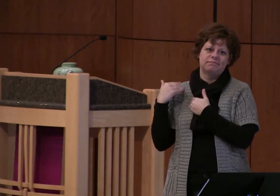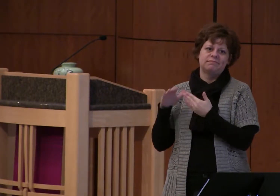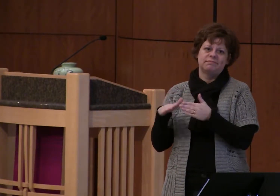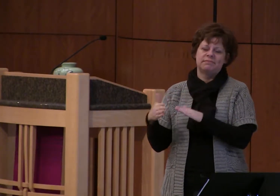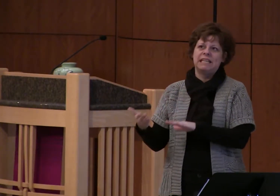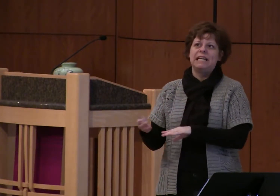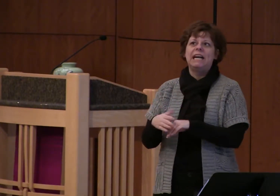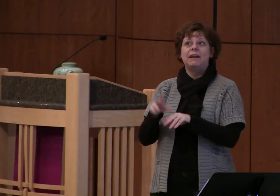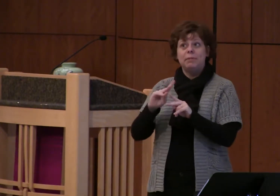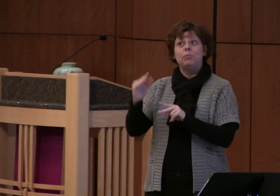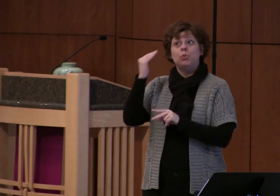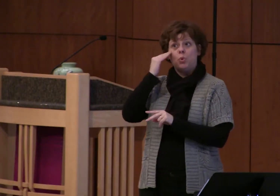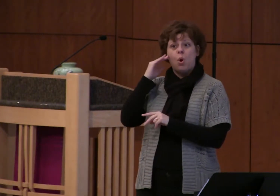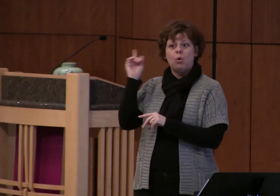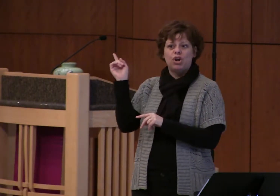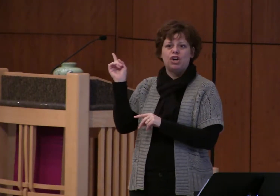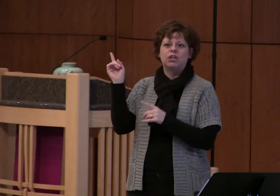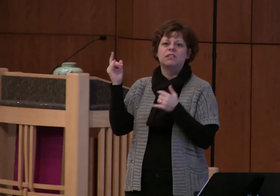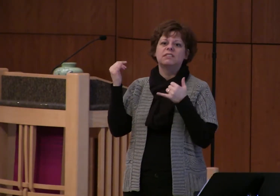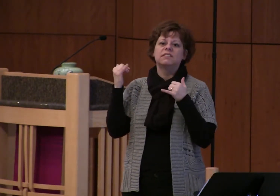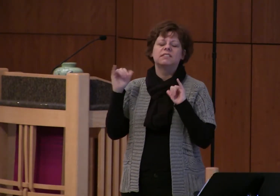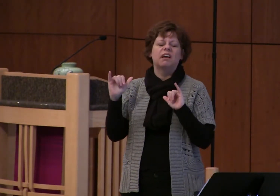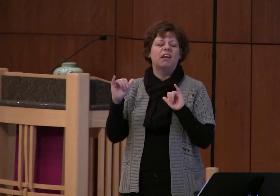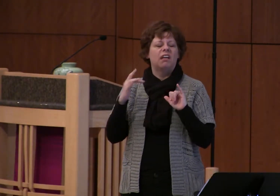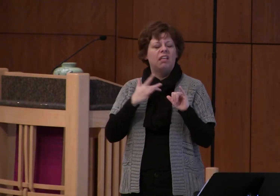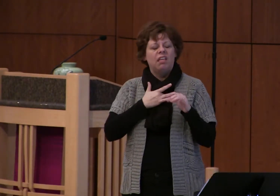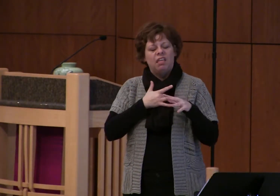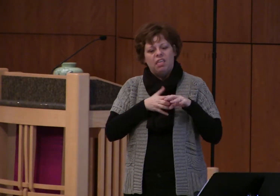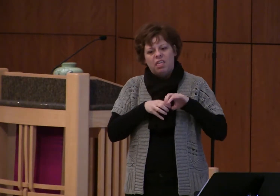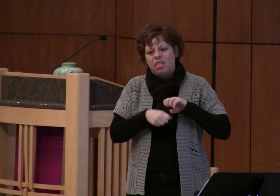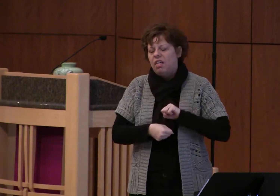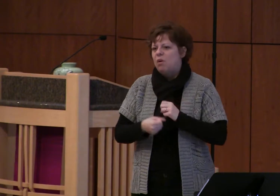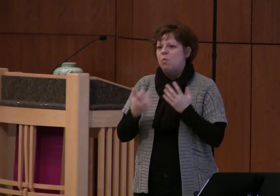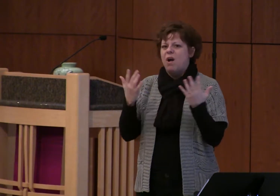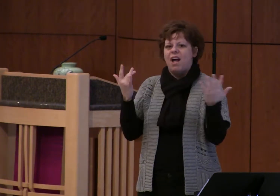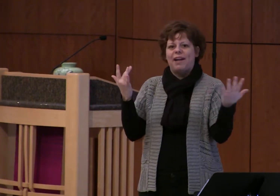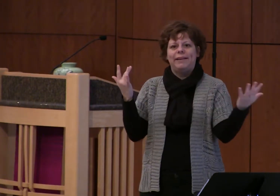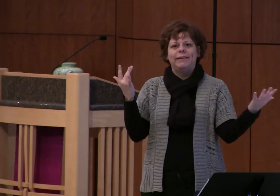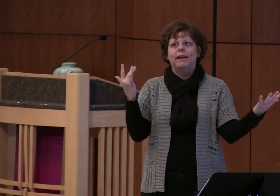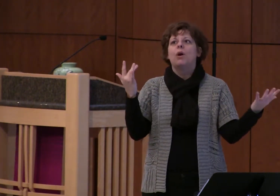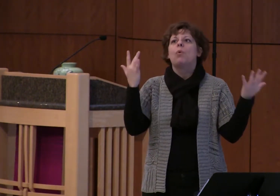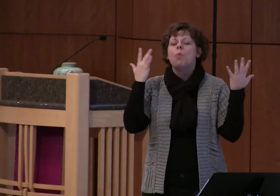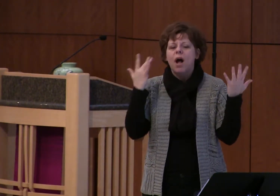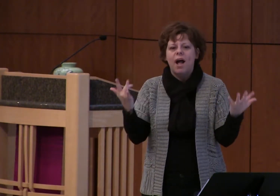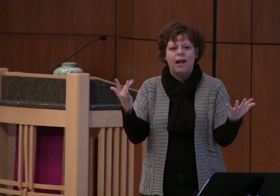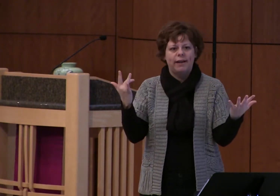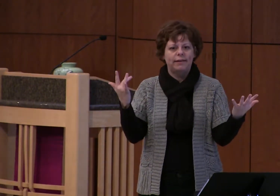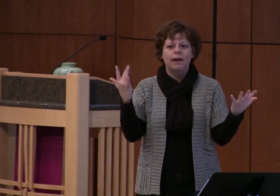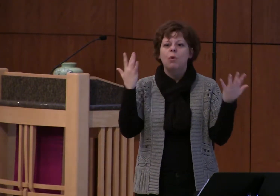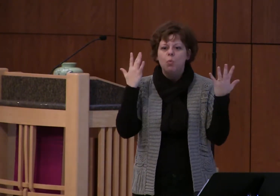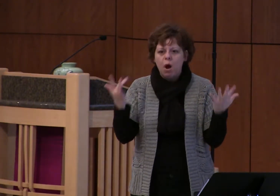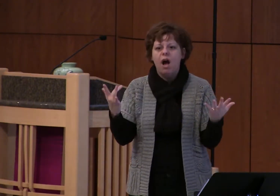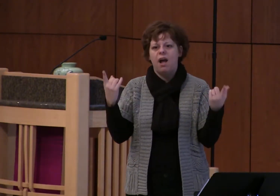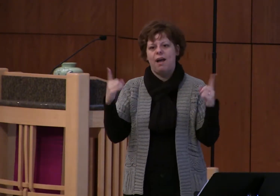who knew caitlin is still wrestling with the question why why why why